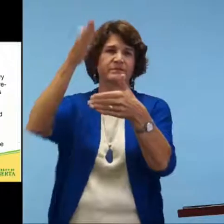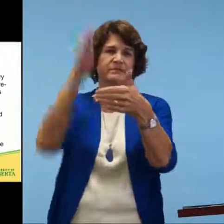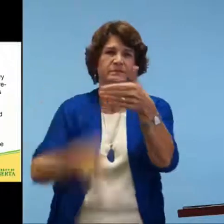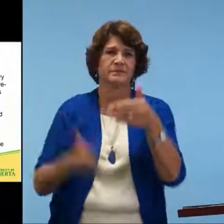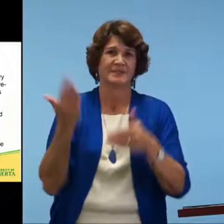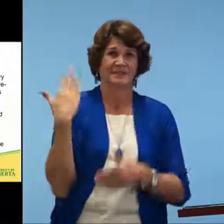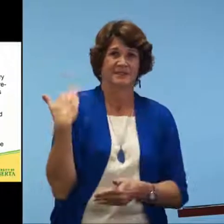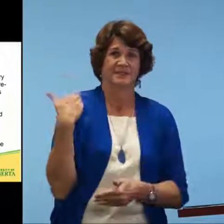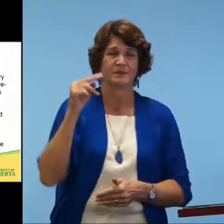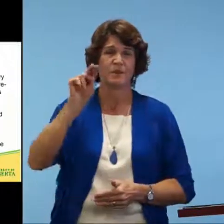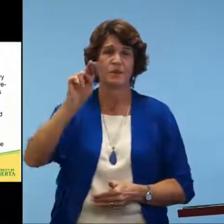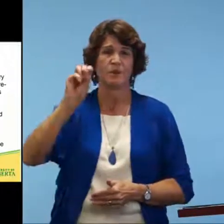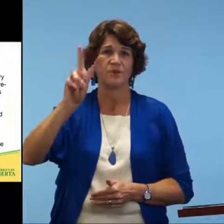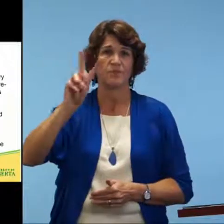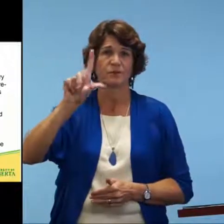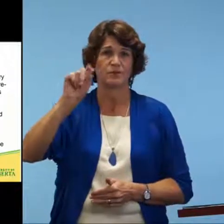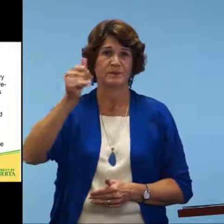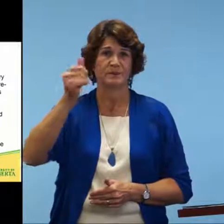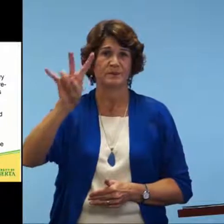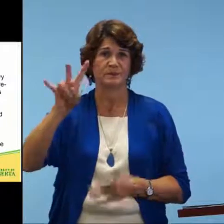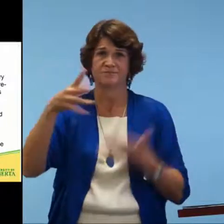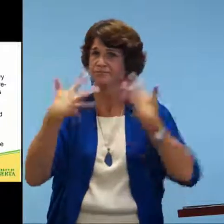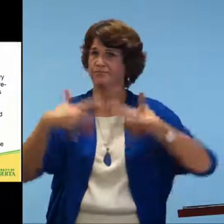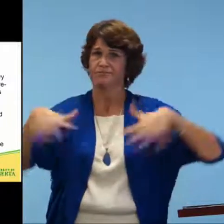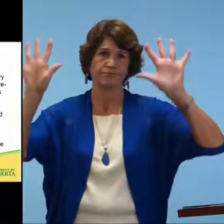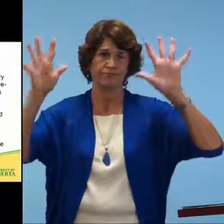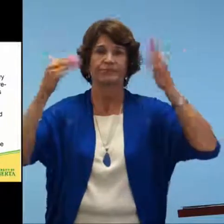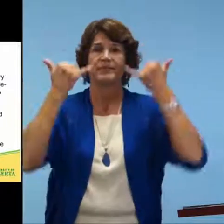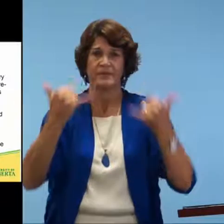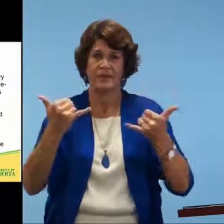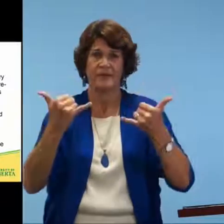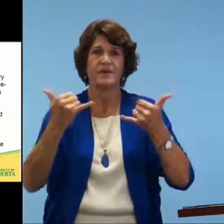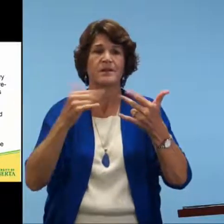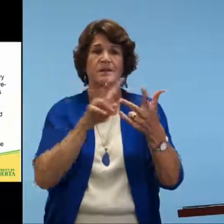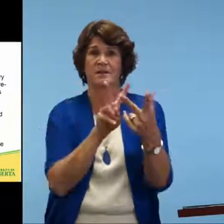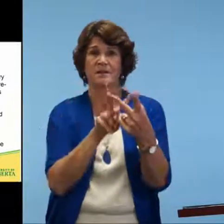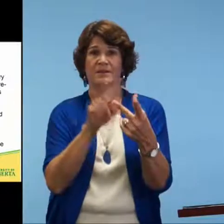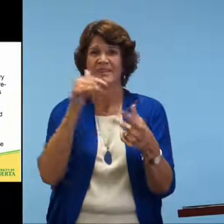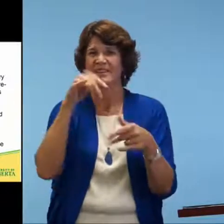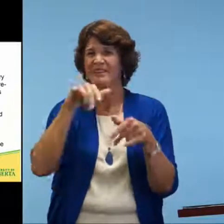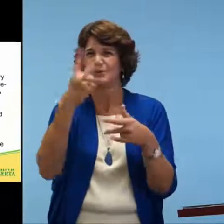We have just concluded the pilot test this past November, November of 2017.